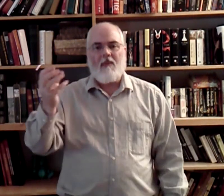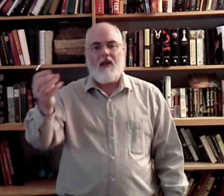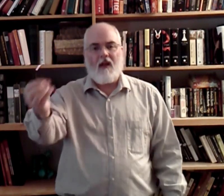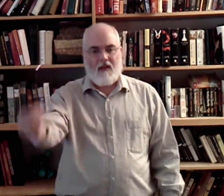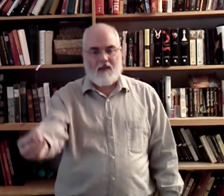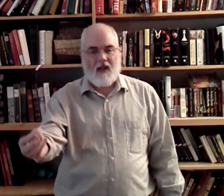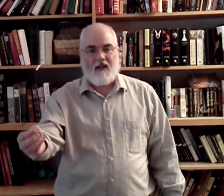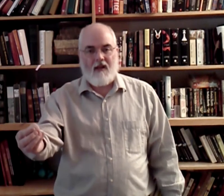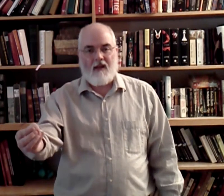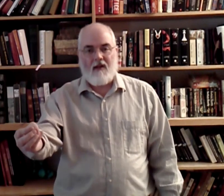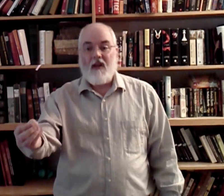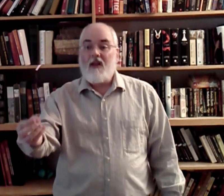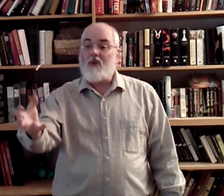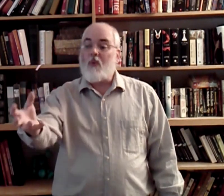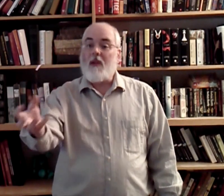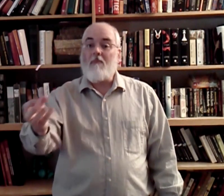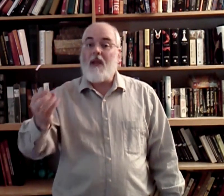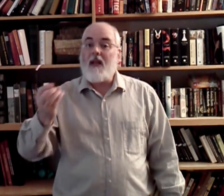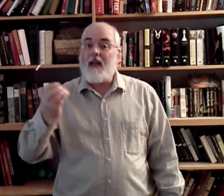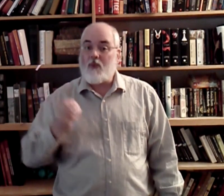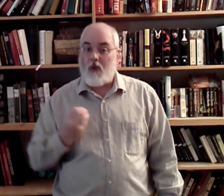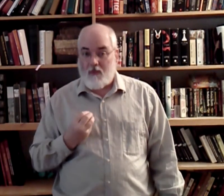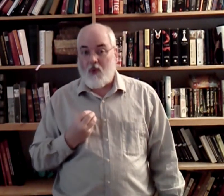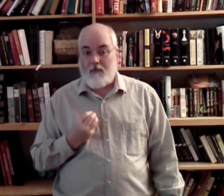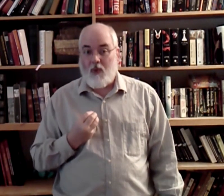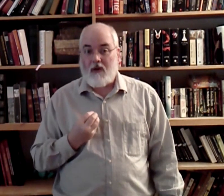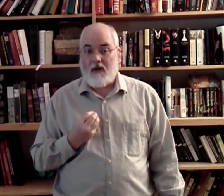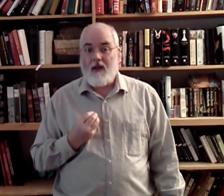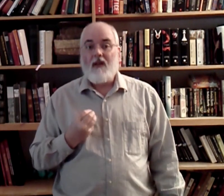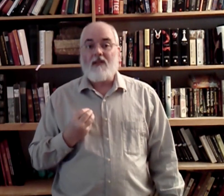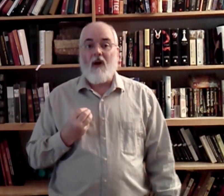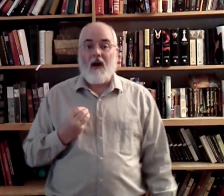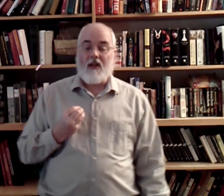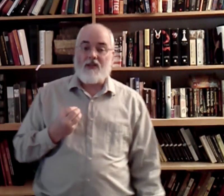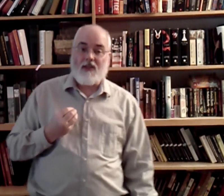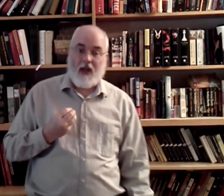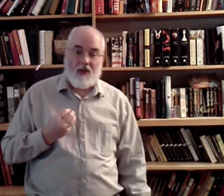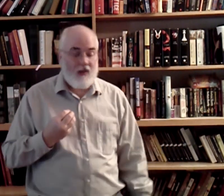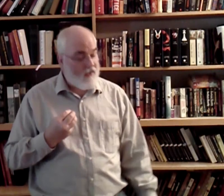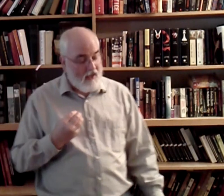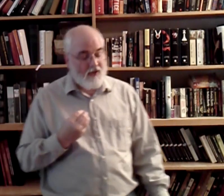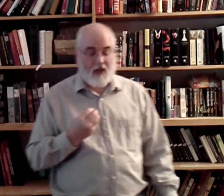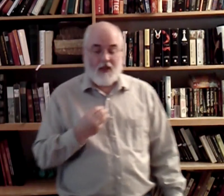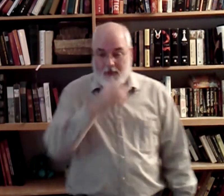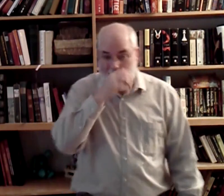meaning that's intended. So, the meaning is what's more important. So, I'm going to change this again, just a little bit.